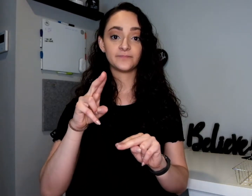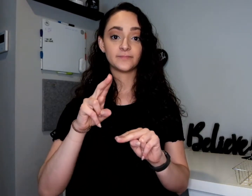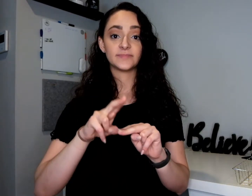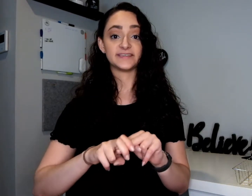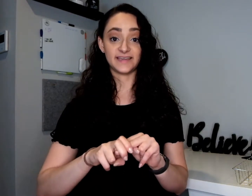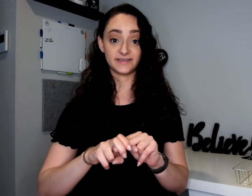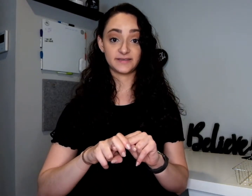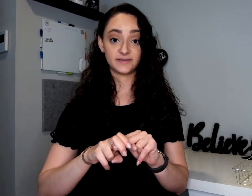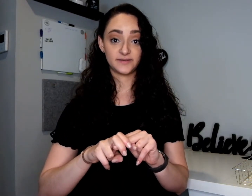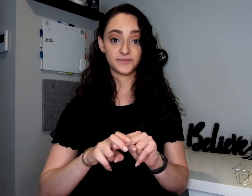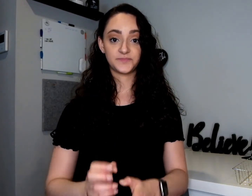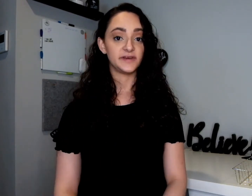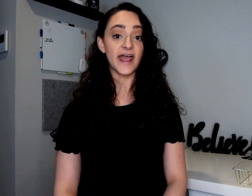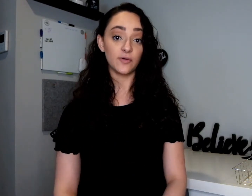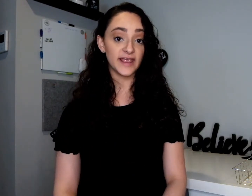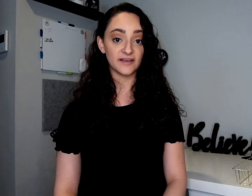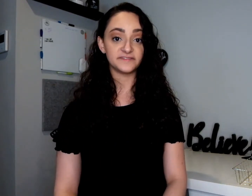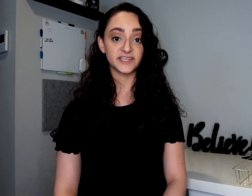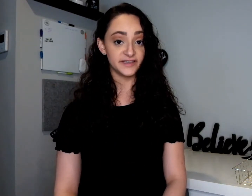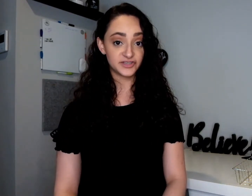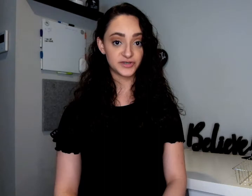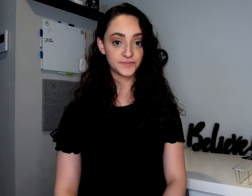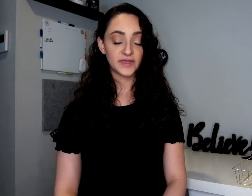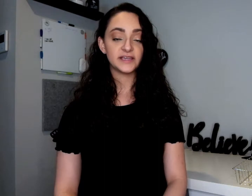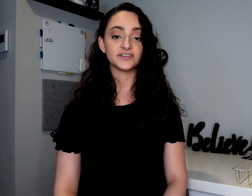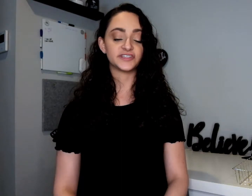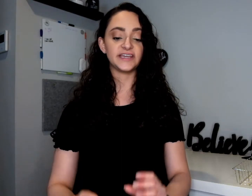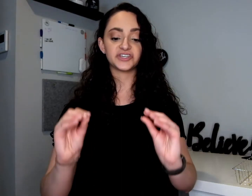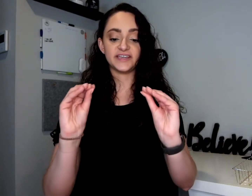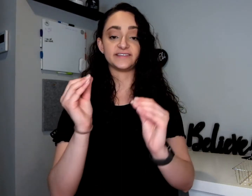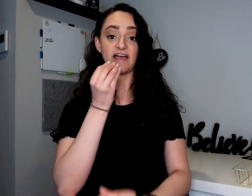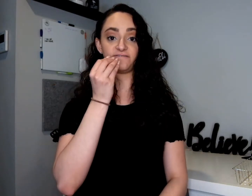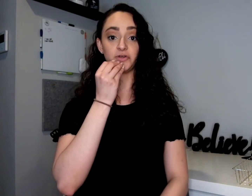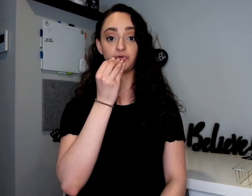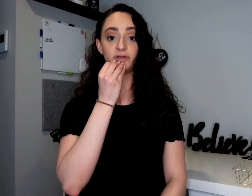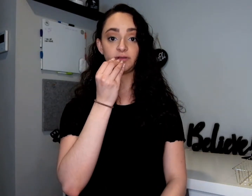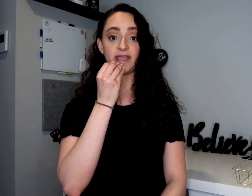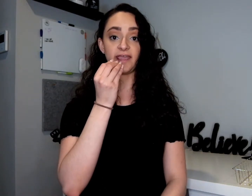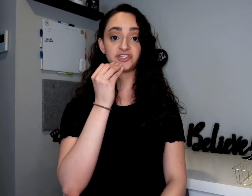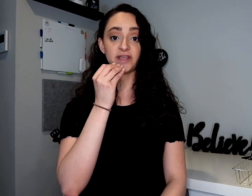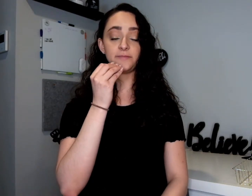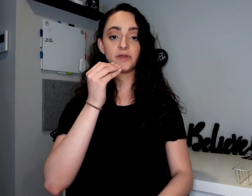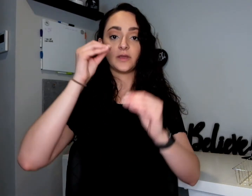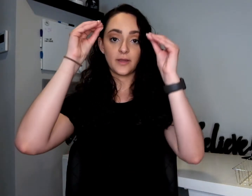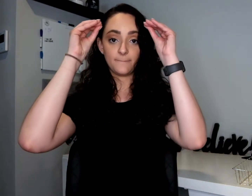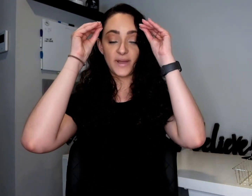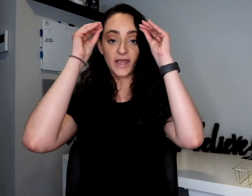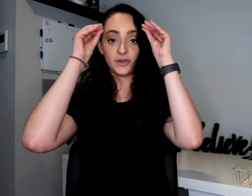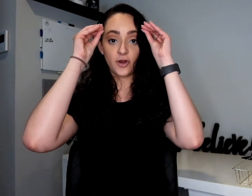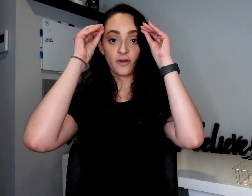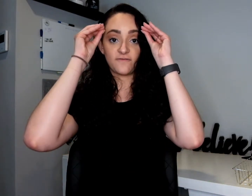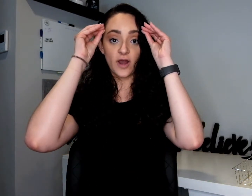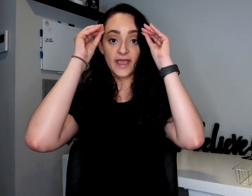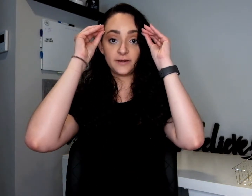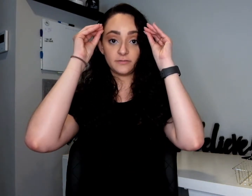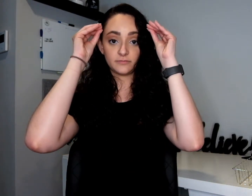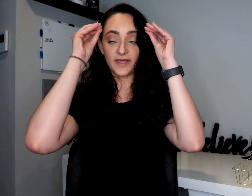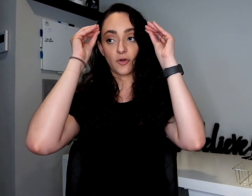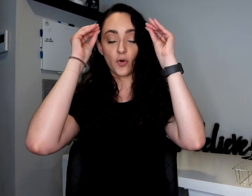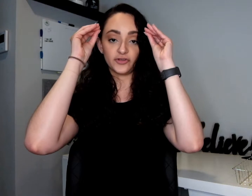Sit. Now we have teach. So teach is that food handshape by your forehead, by the corners